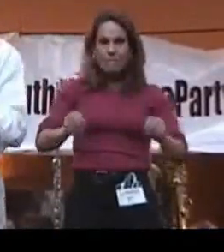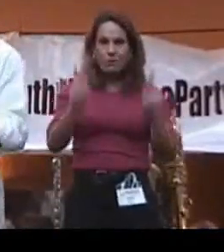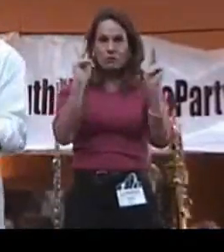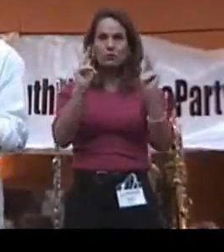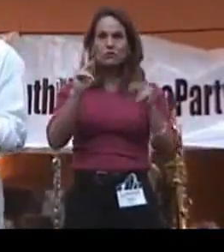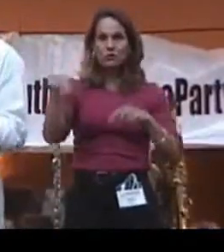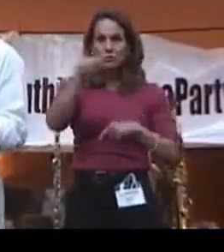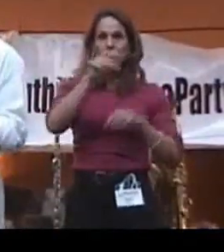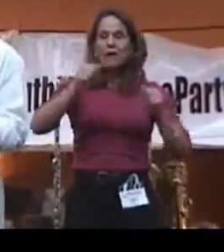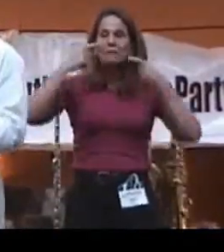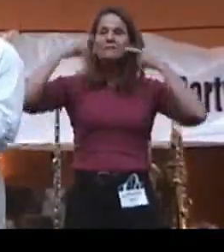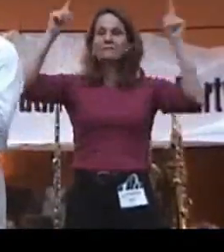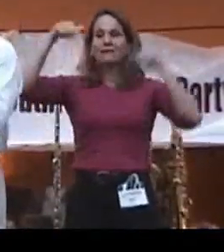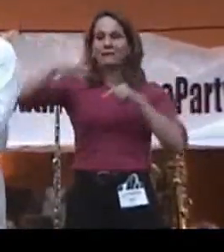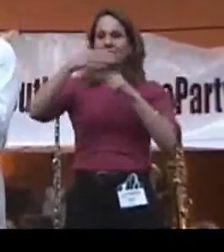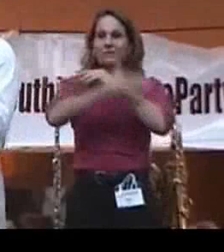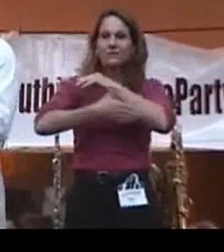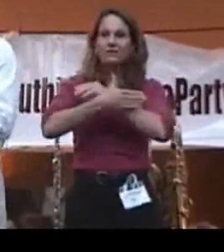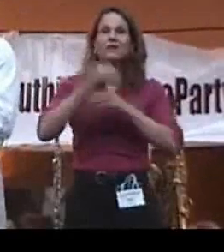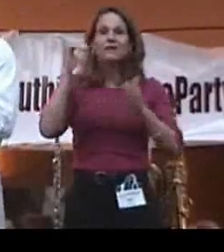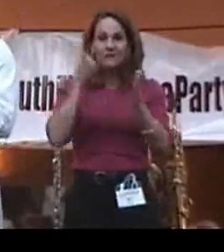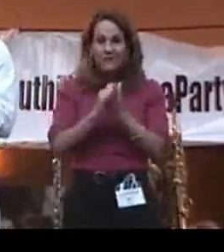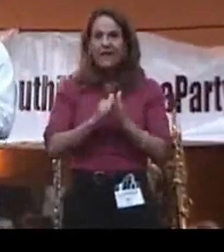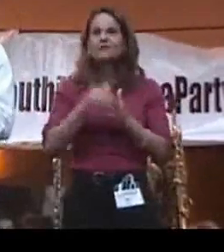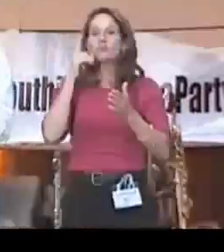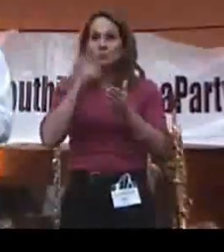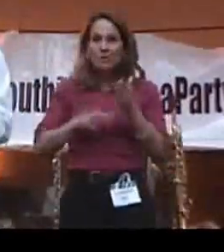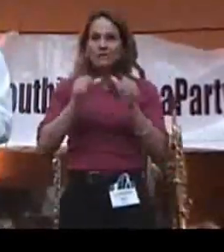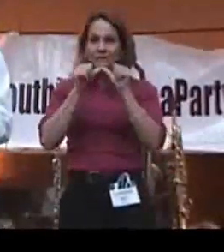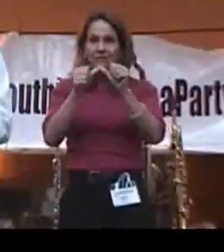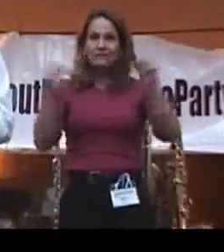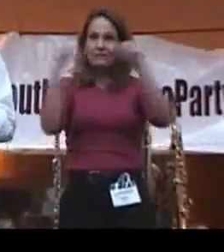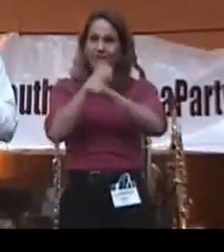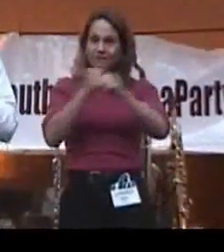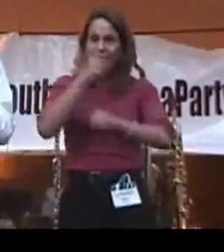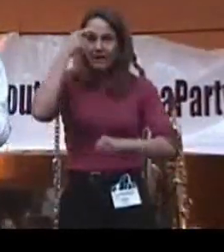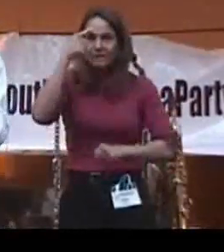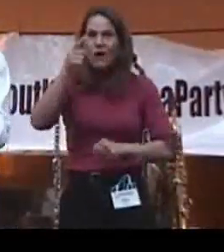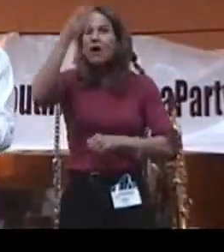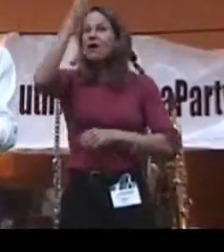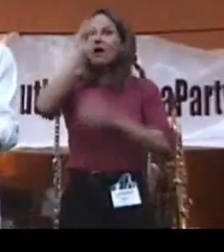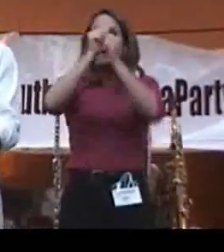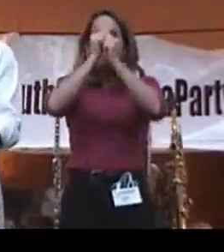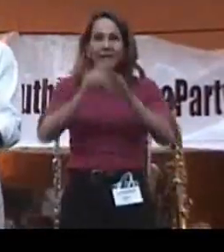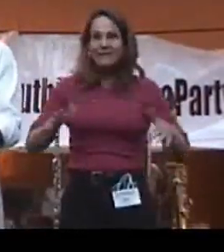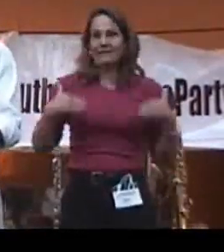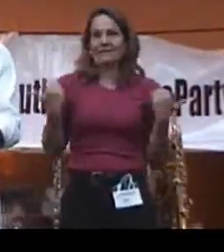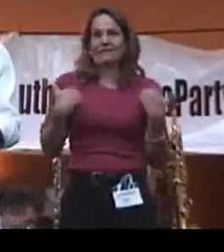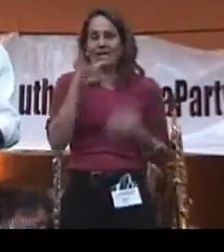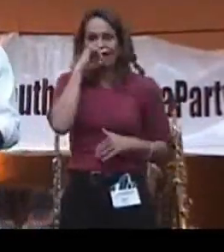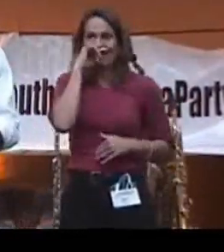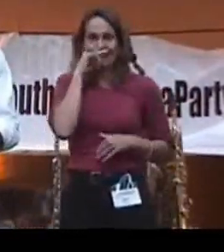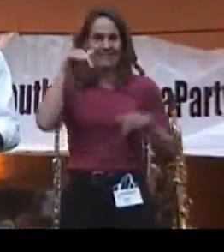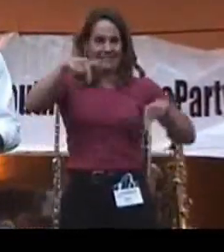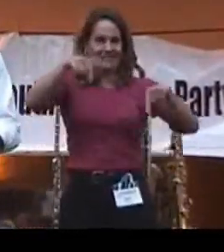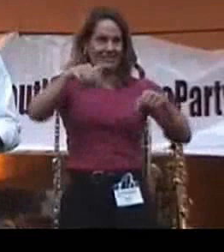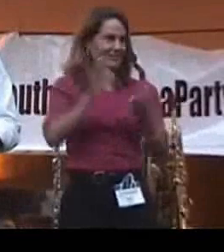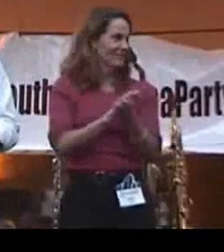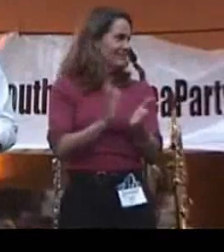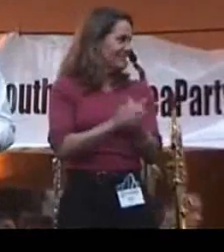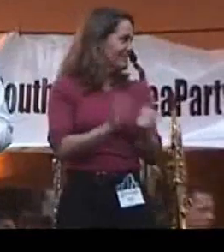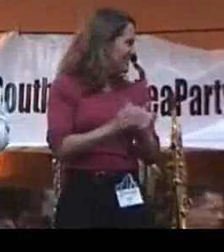you could be successful in this country. That is what we must continue to fight for. And God bless these young kids that are here right now.